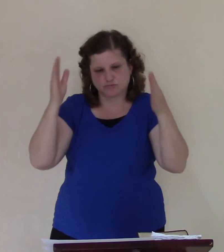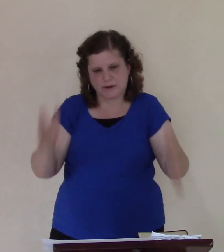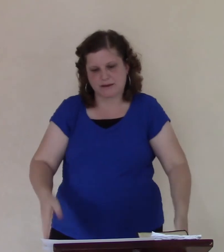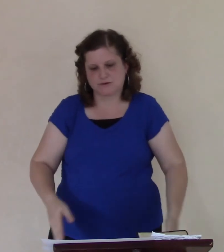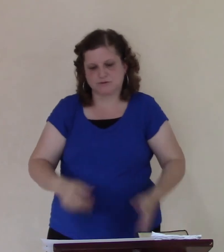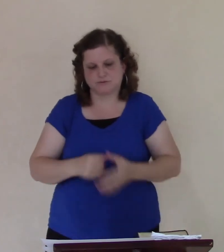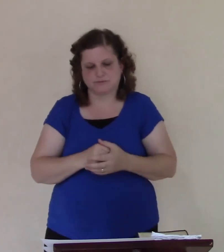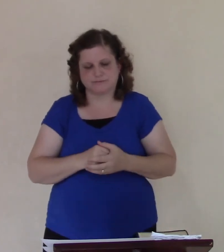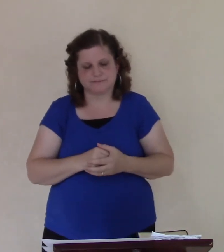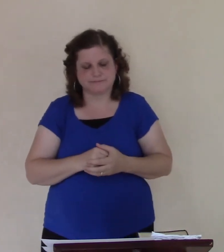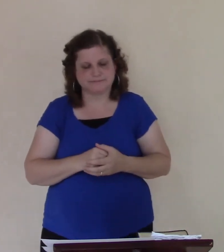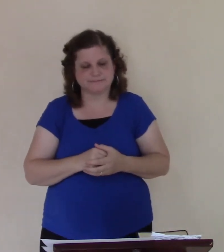I'm in-person.